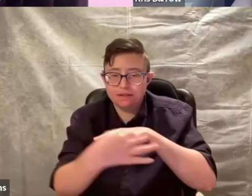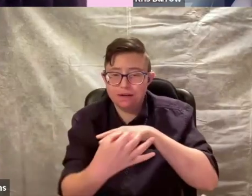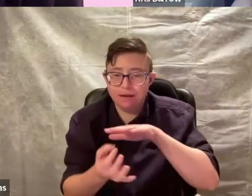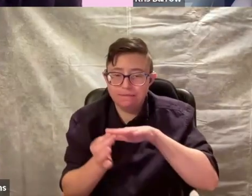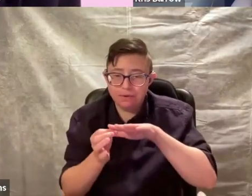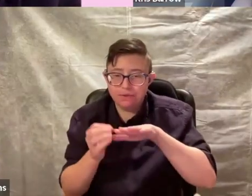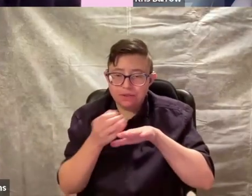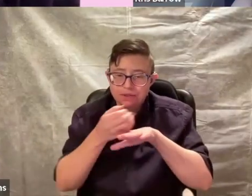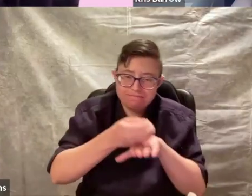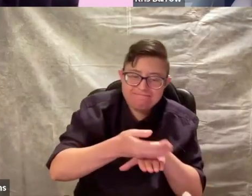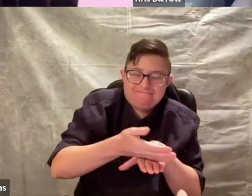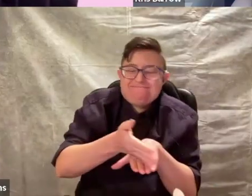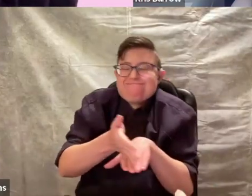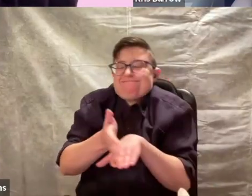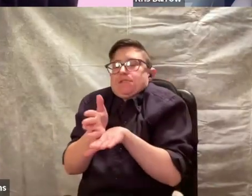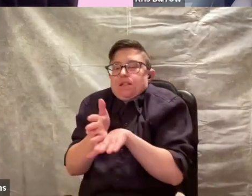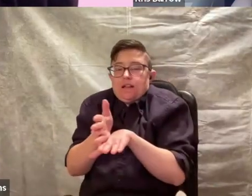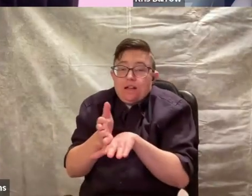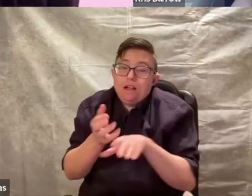pins in my foot.